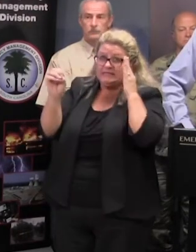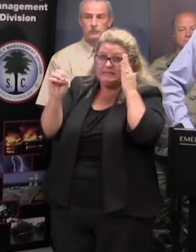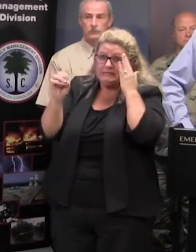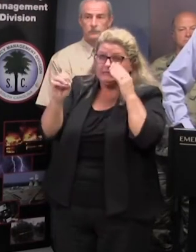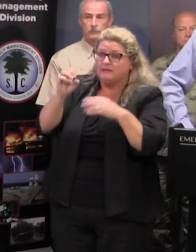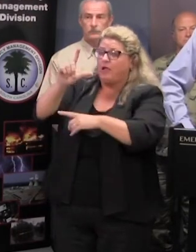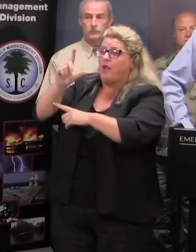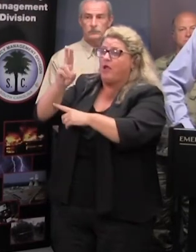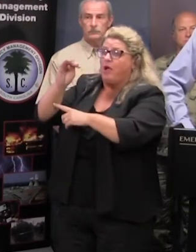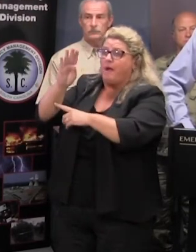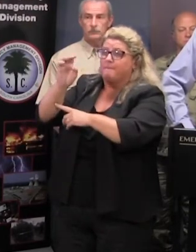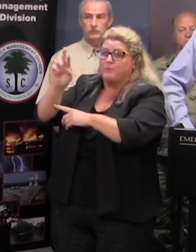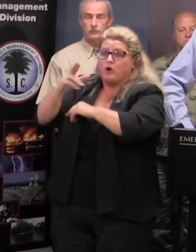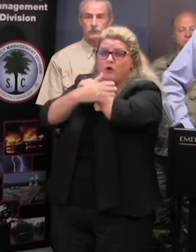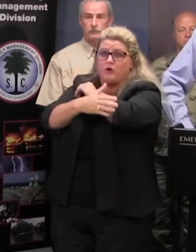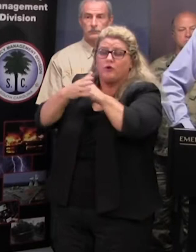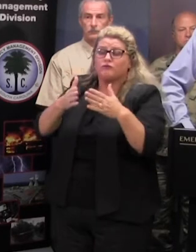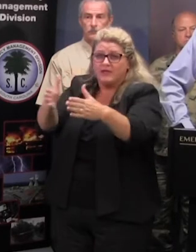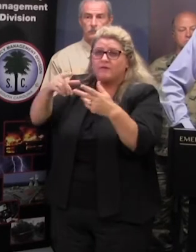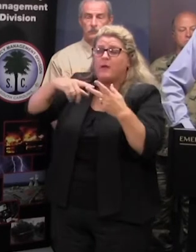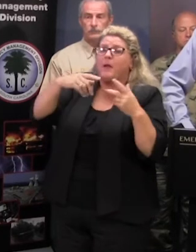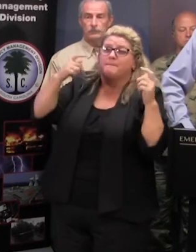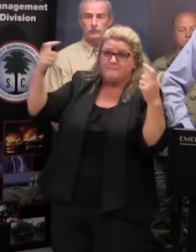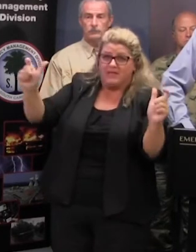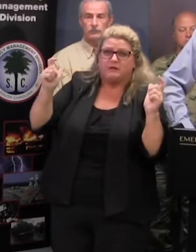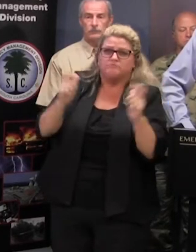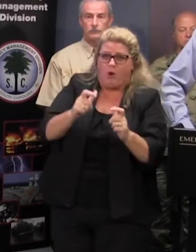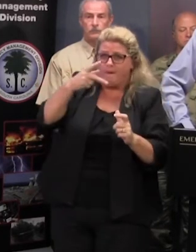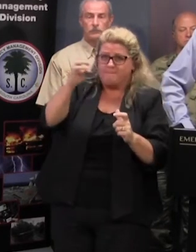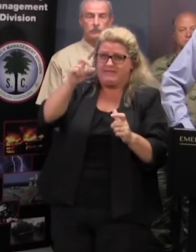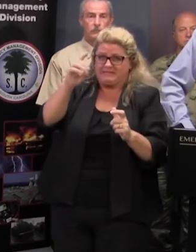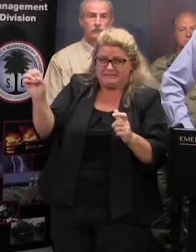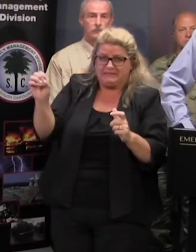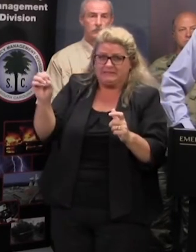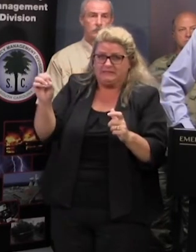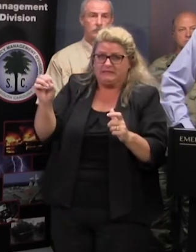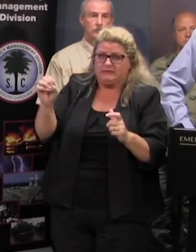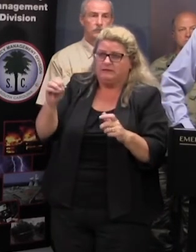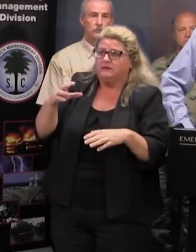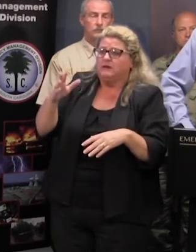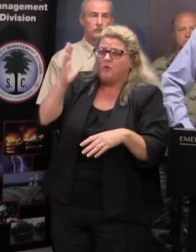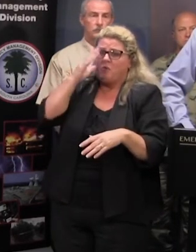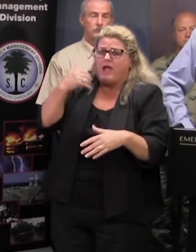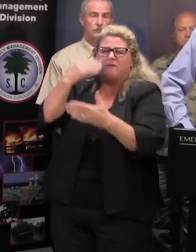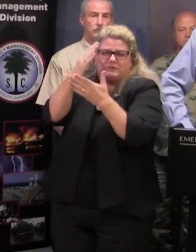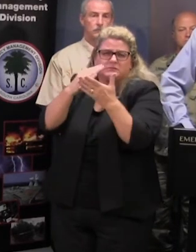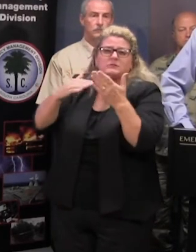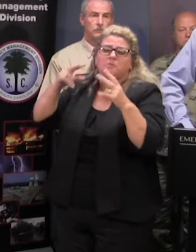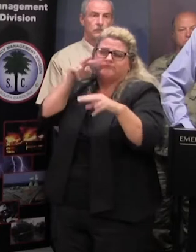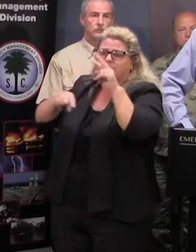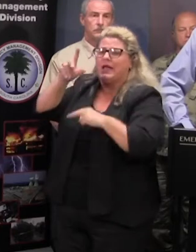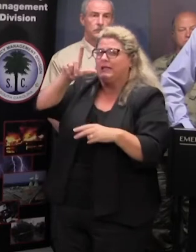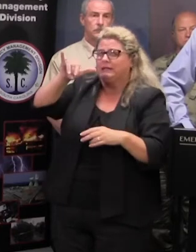in the lumber river little pd river great pd river and we will be spending some time in lynch's river as